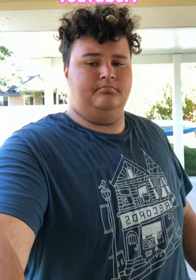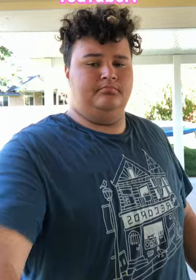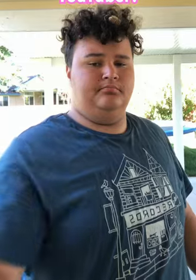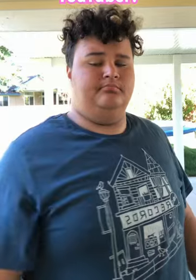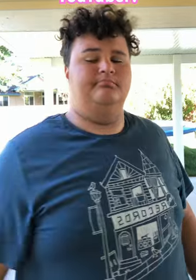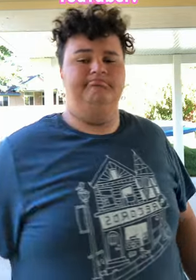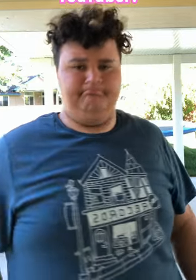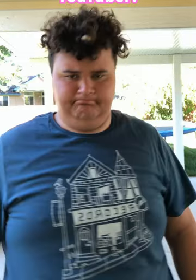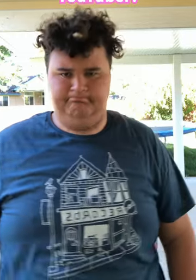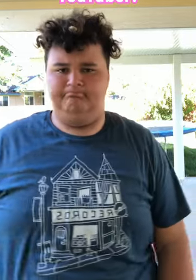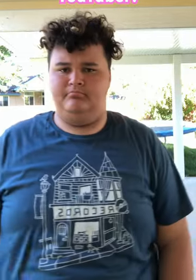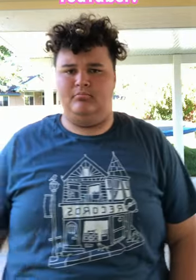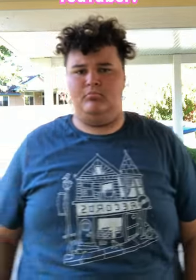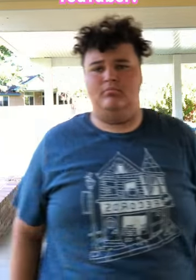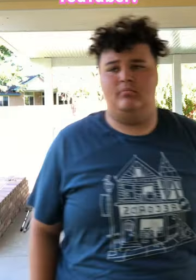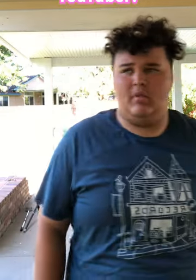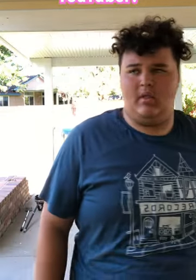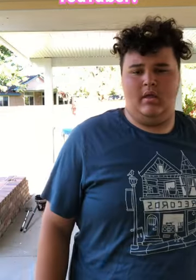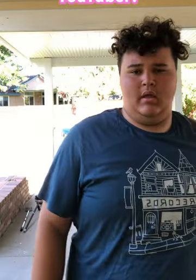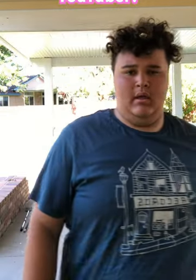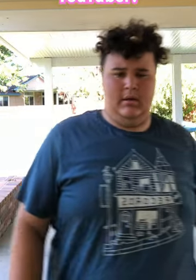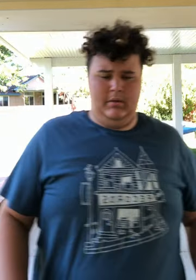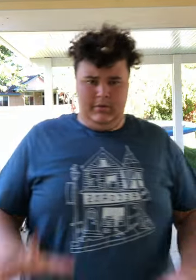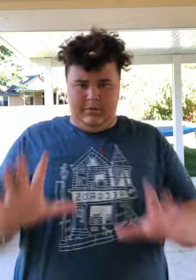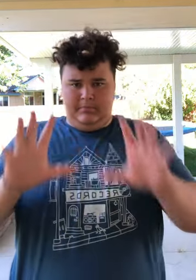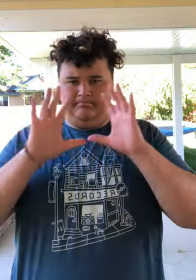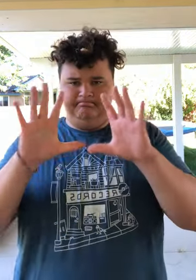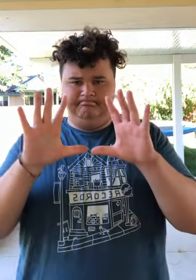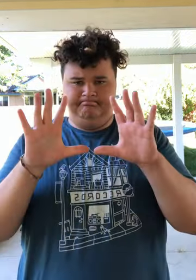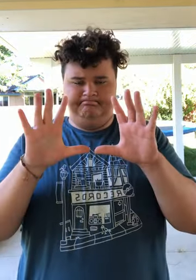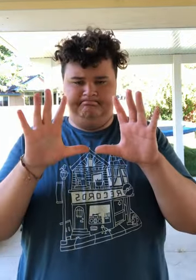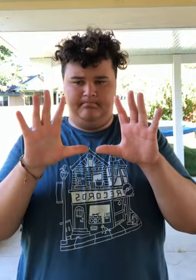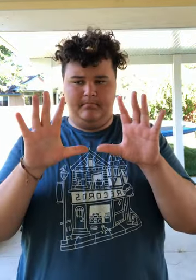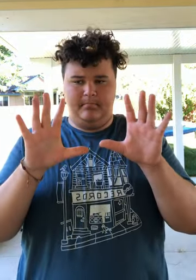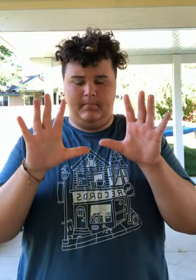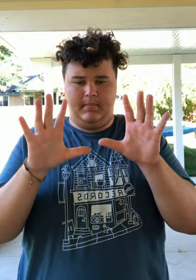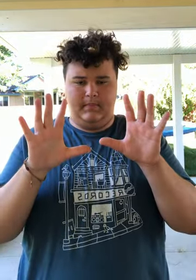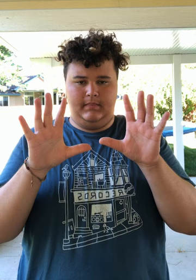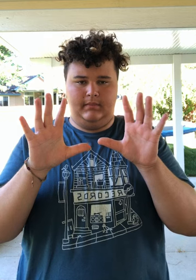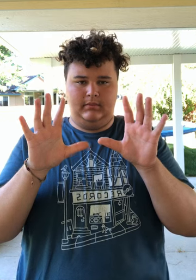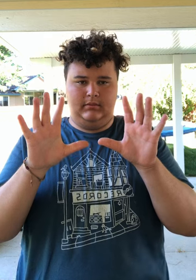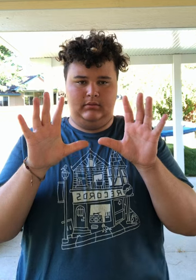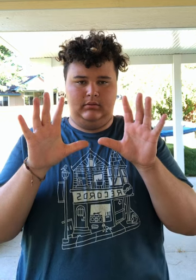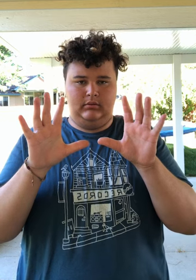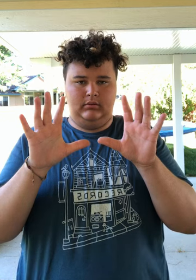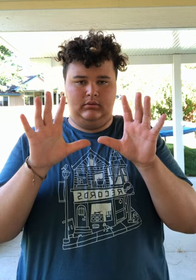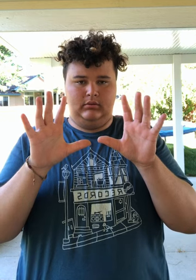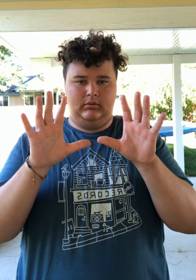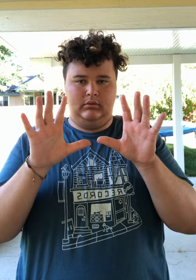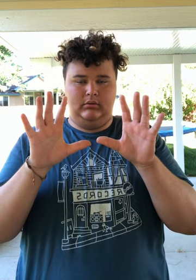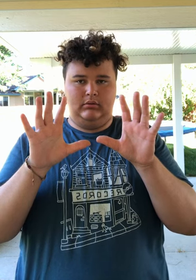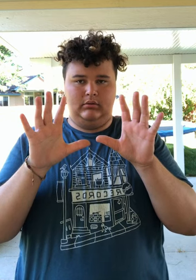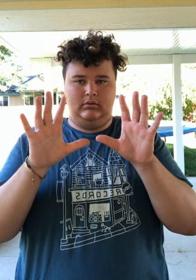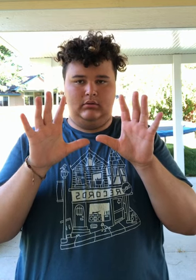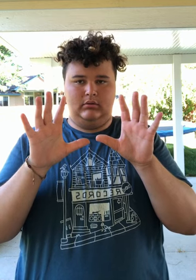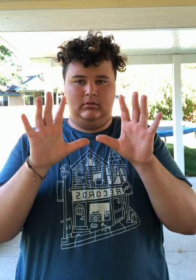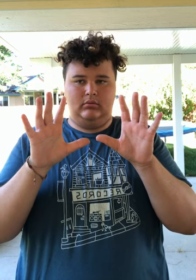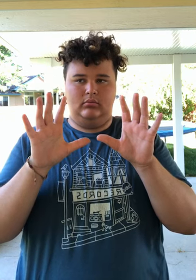Put your finger down YouTuber Edition Part 2 Put a finger down if you record and edit YouTube videos with your